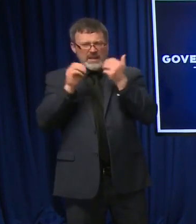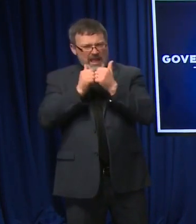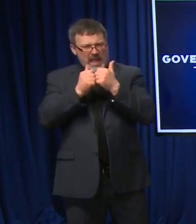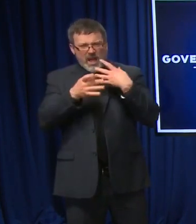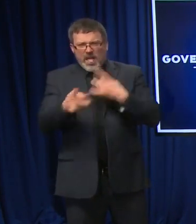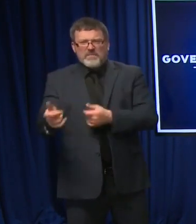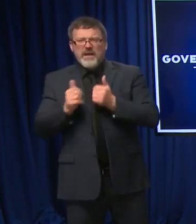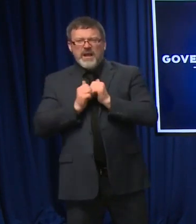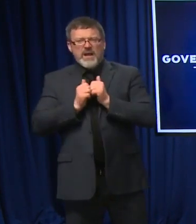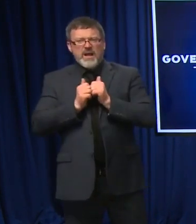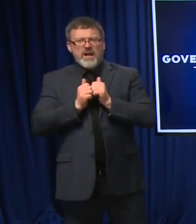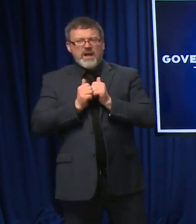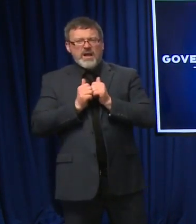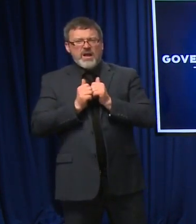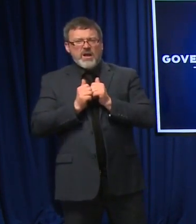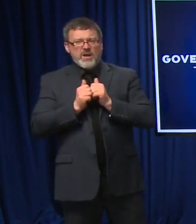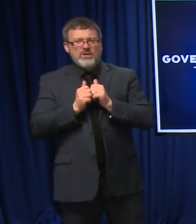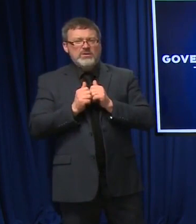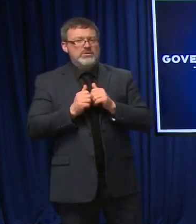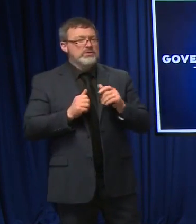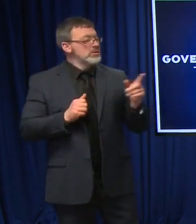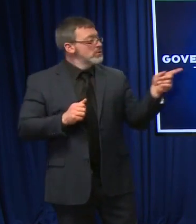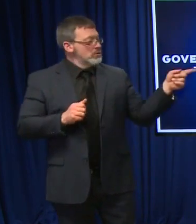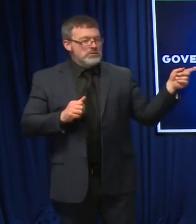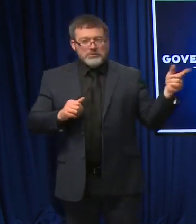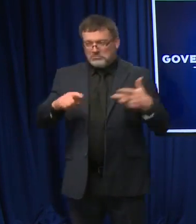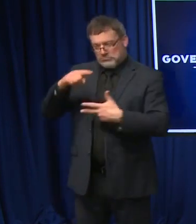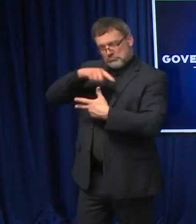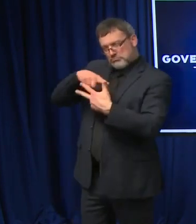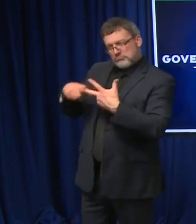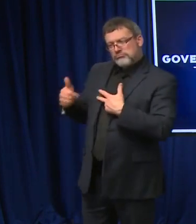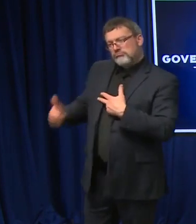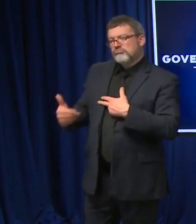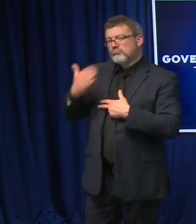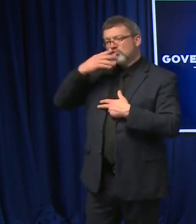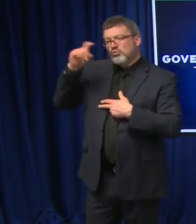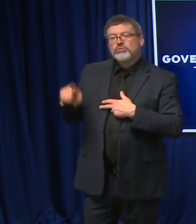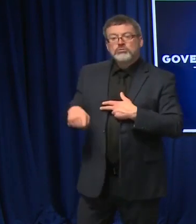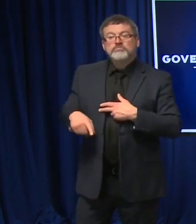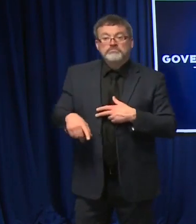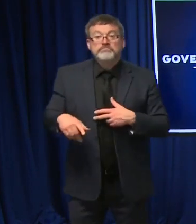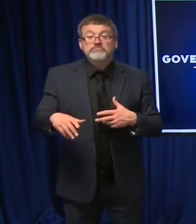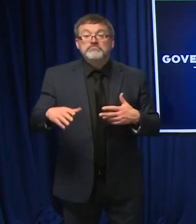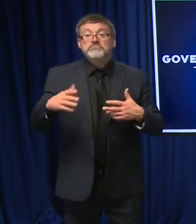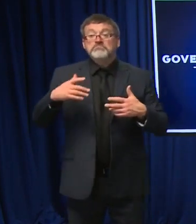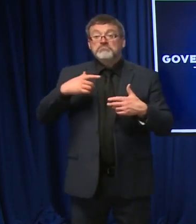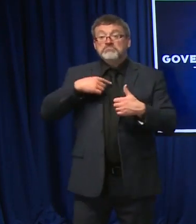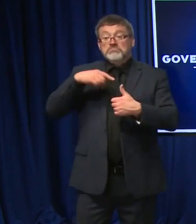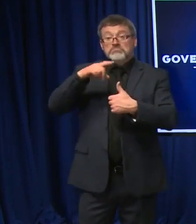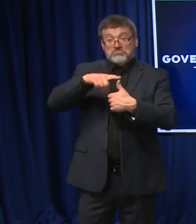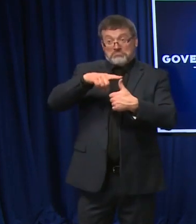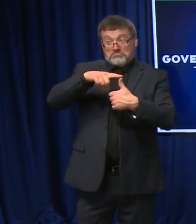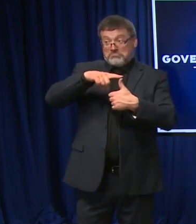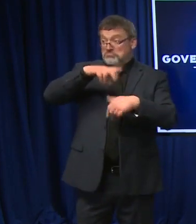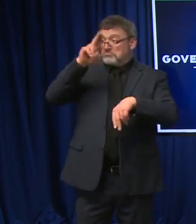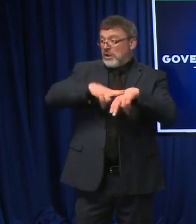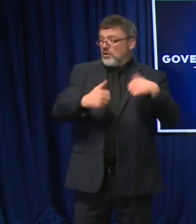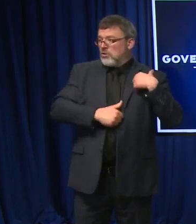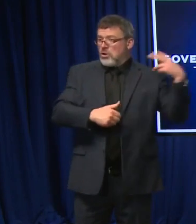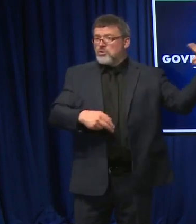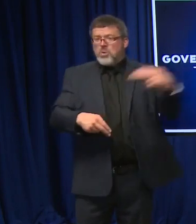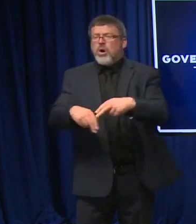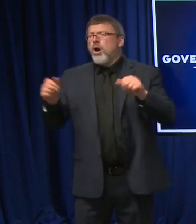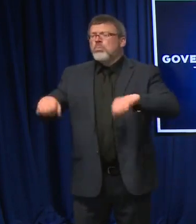all really good questions. First, we do have the ability to call up the National Guard. We're doing a couple things right now, which is identifying the